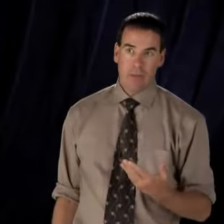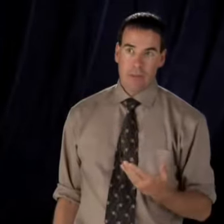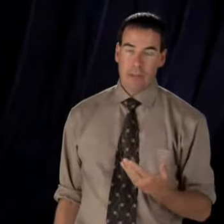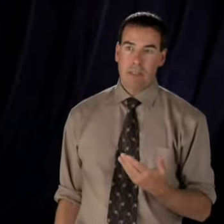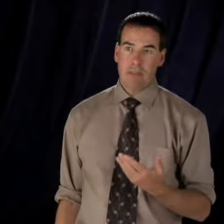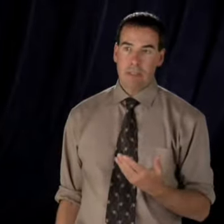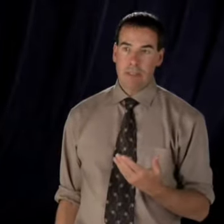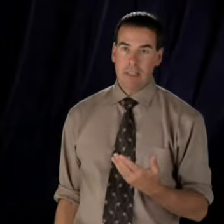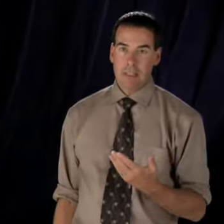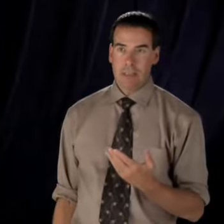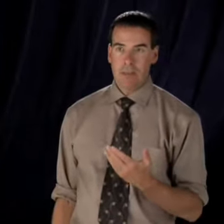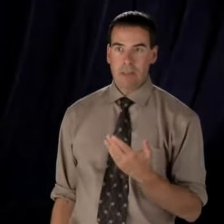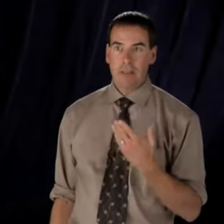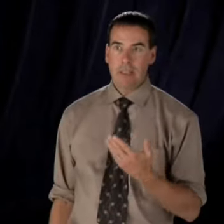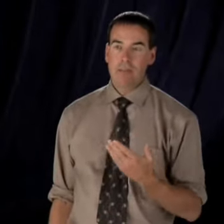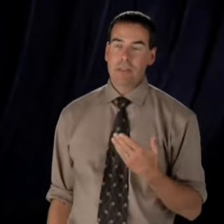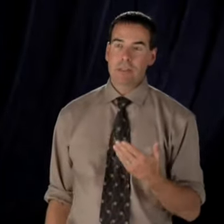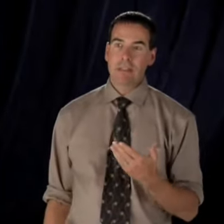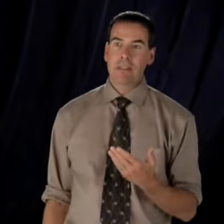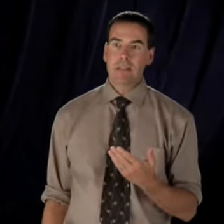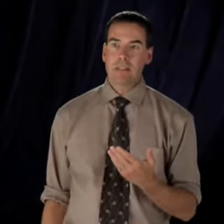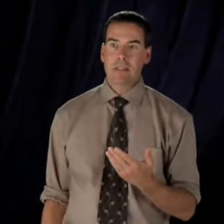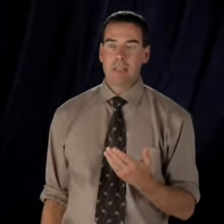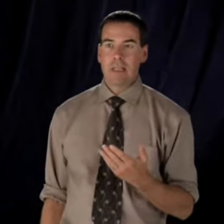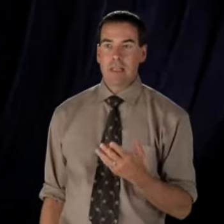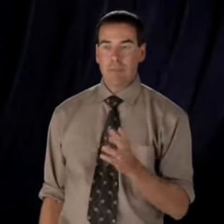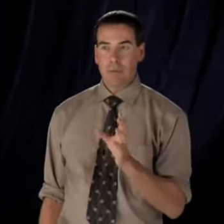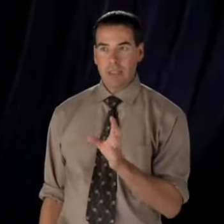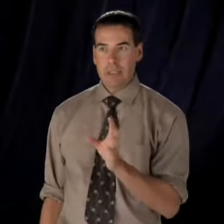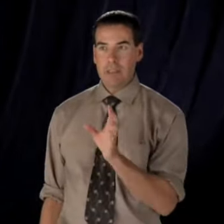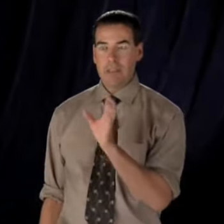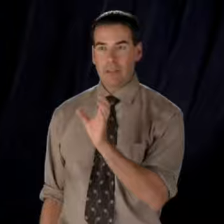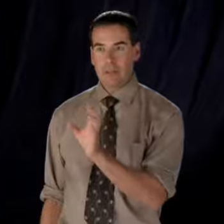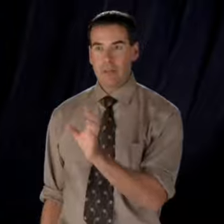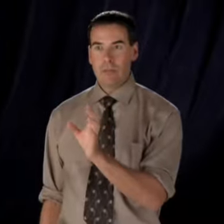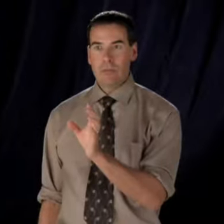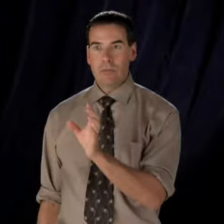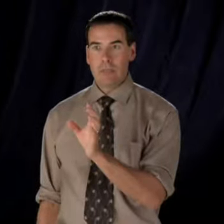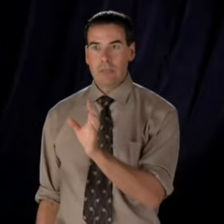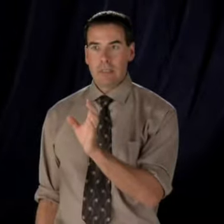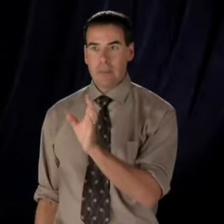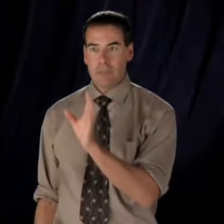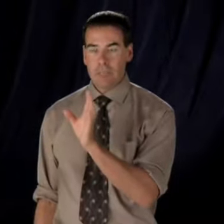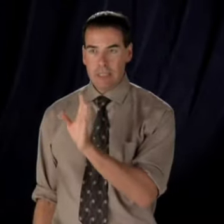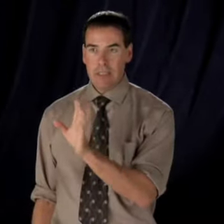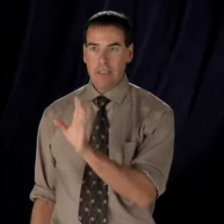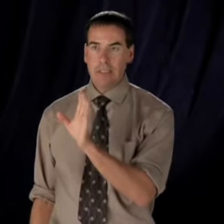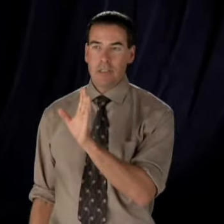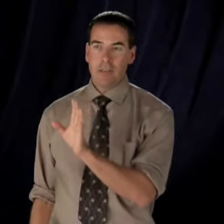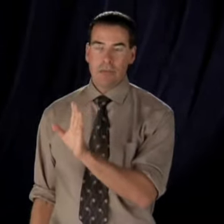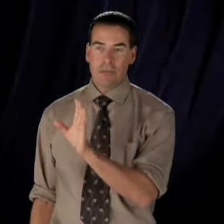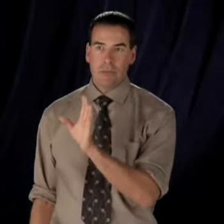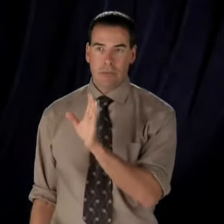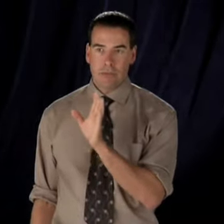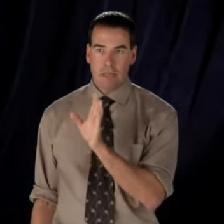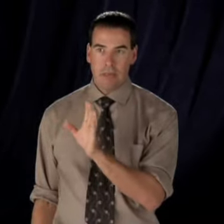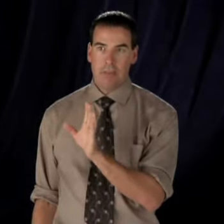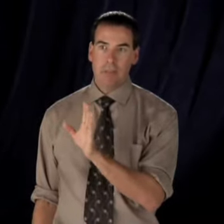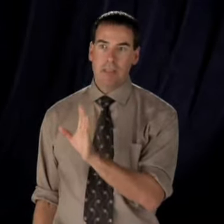first time in Canadian history, allow citizens a place to go to basically ensure that their health rights